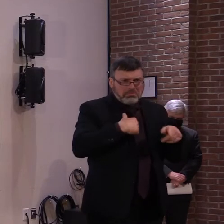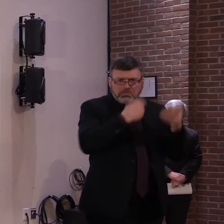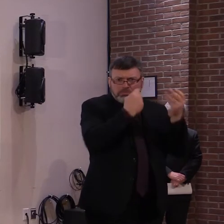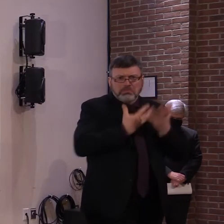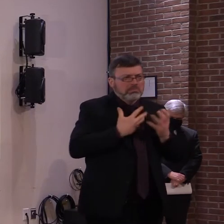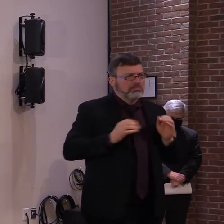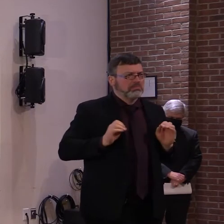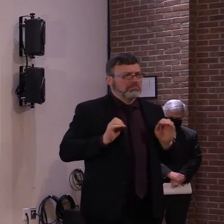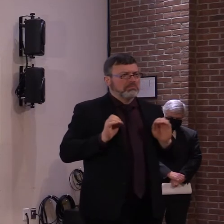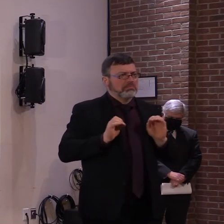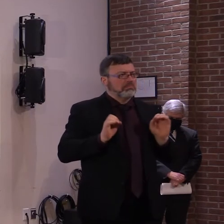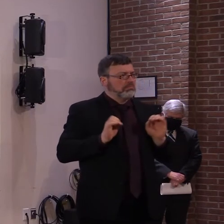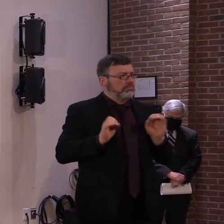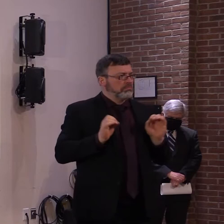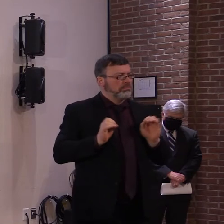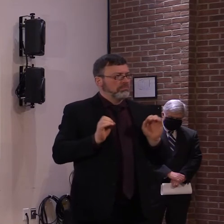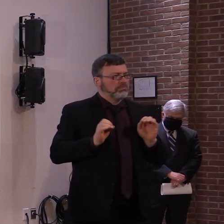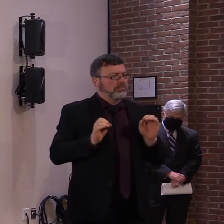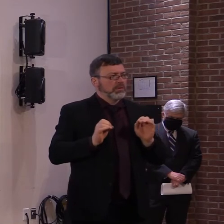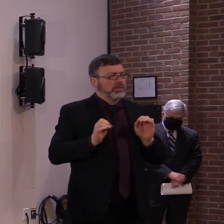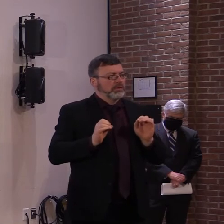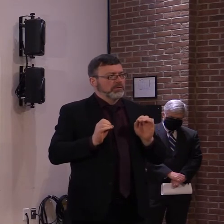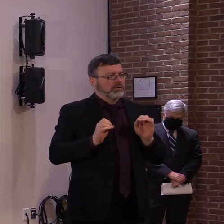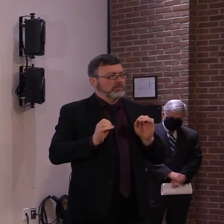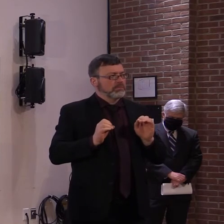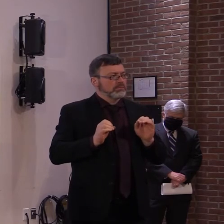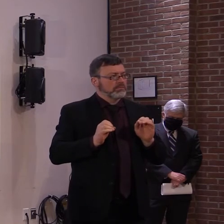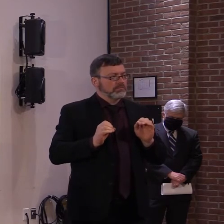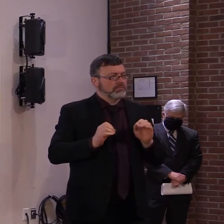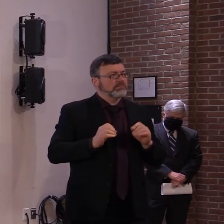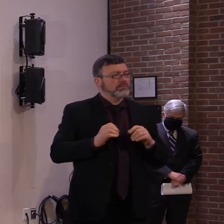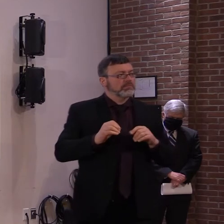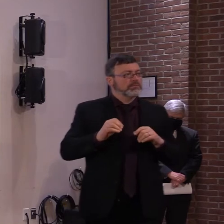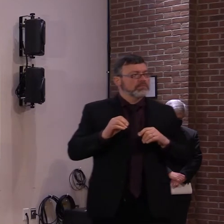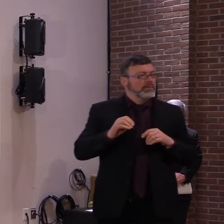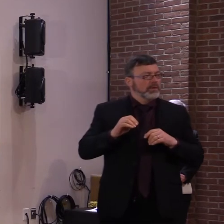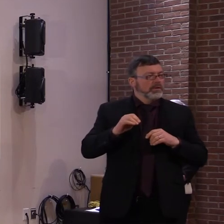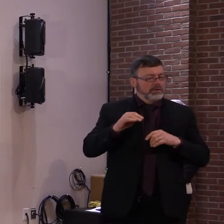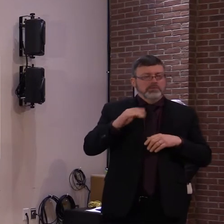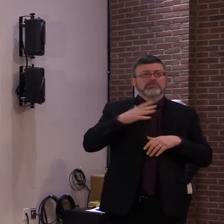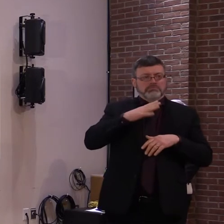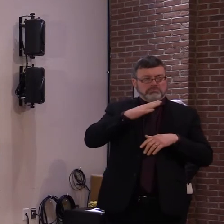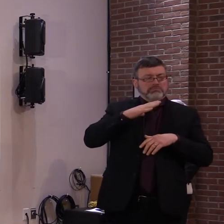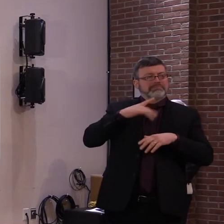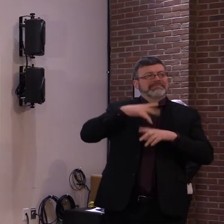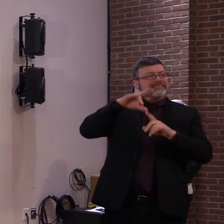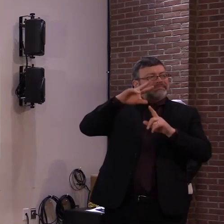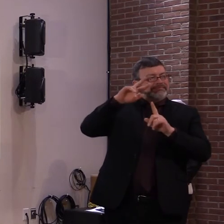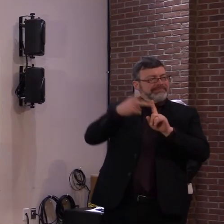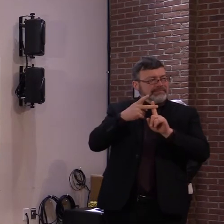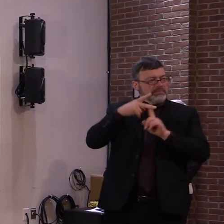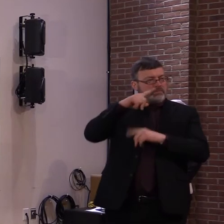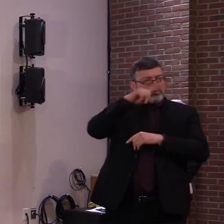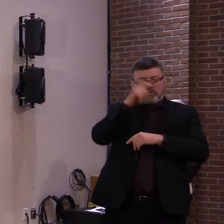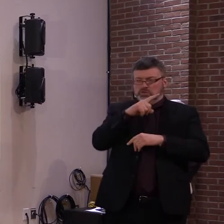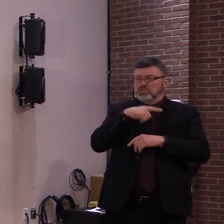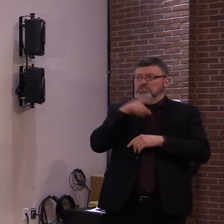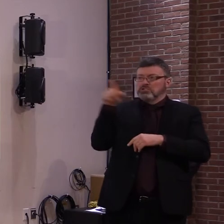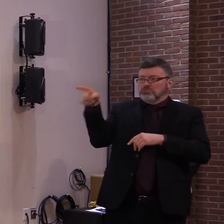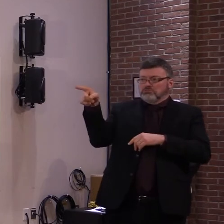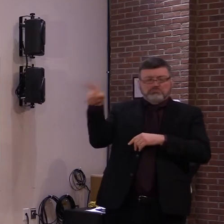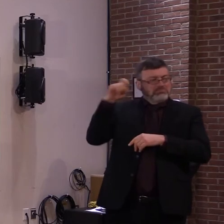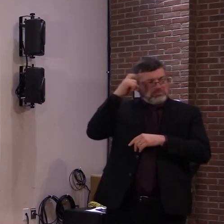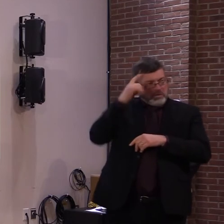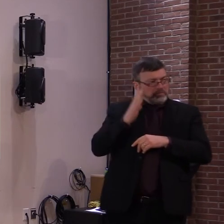basketball team sidelines. My other question, uh, for, uh, the governor may be, um, you've always